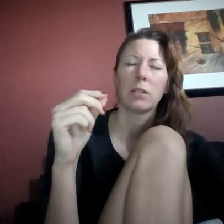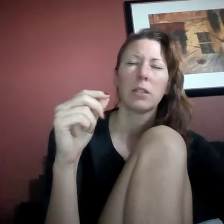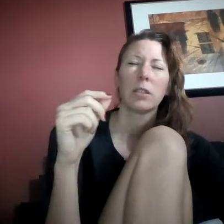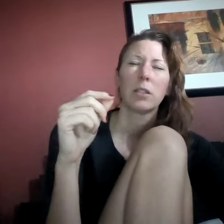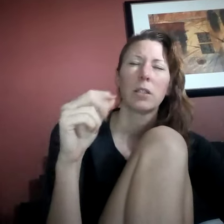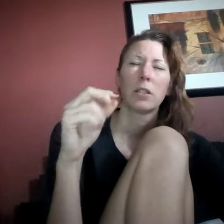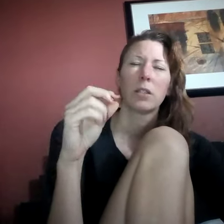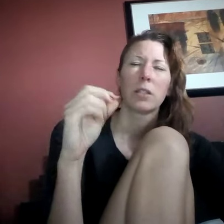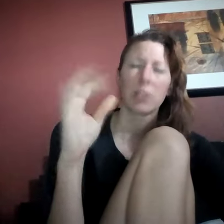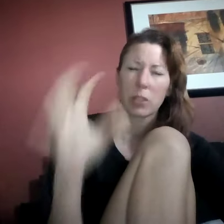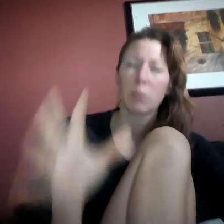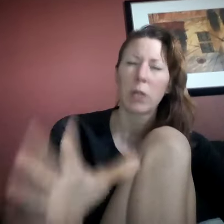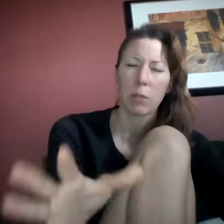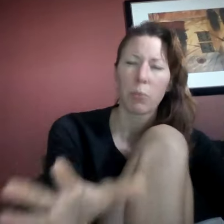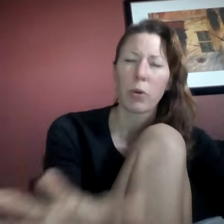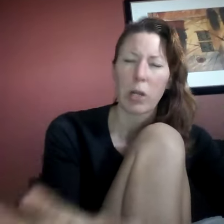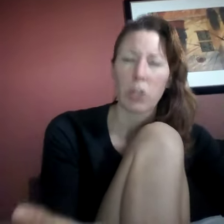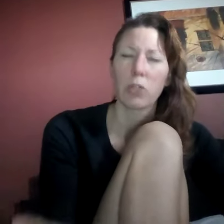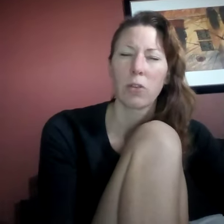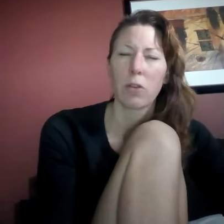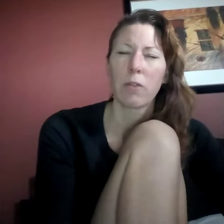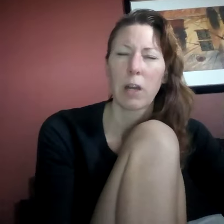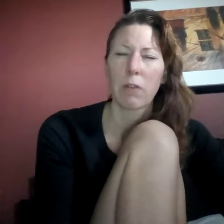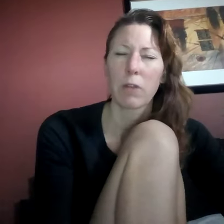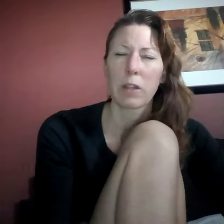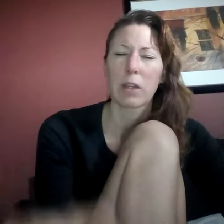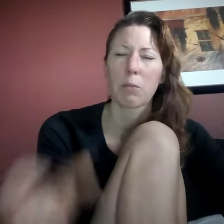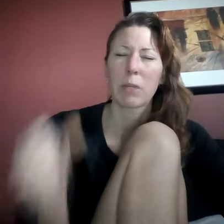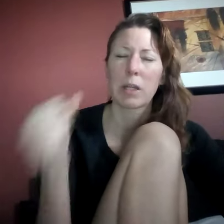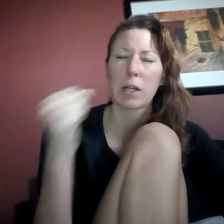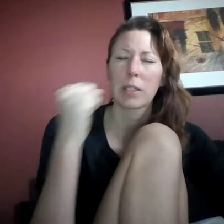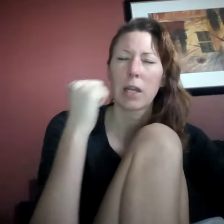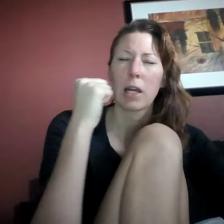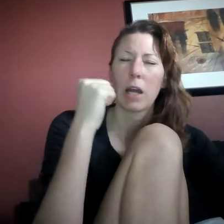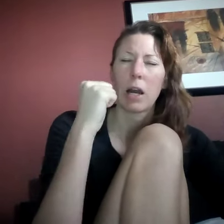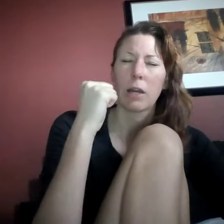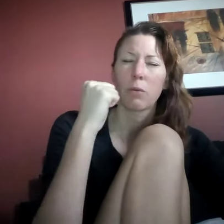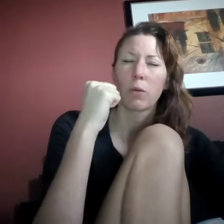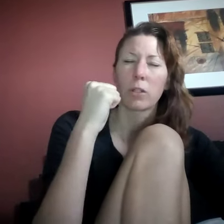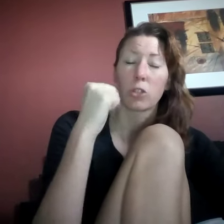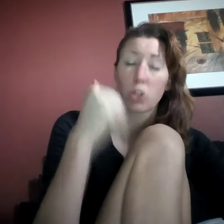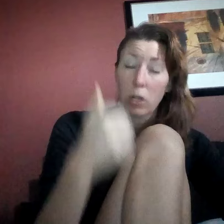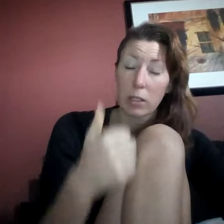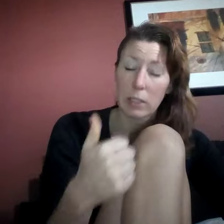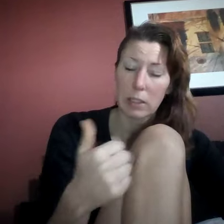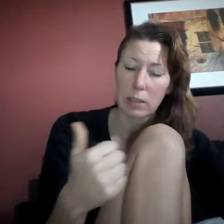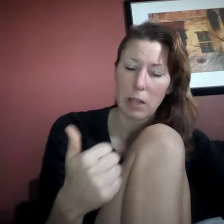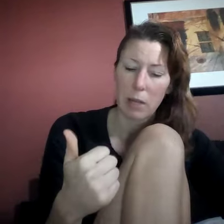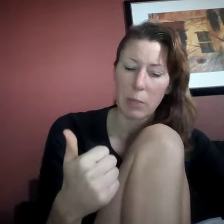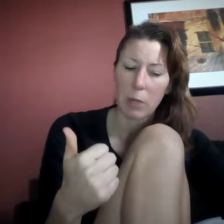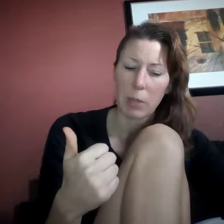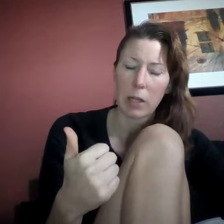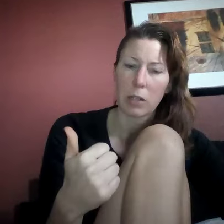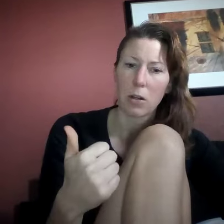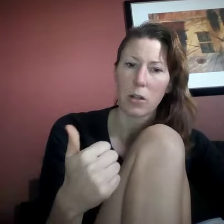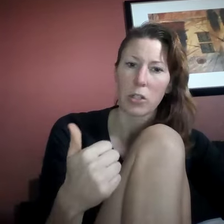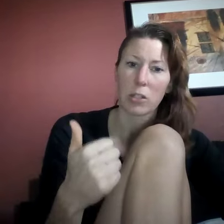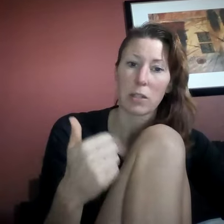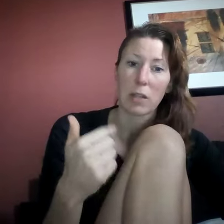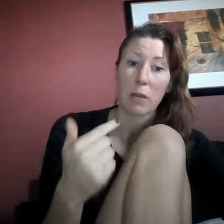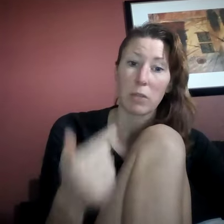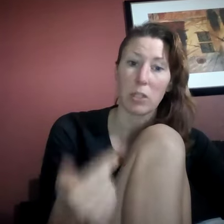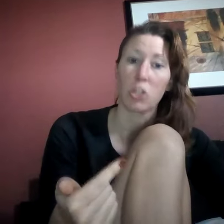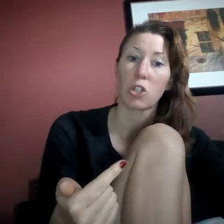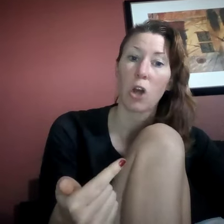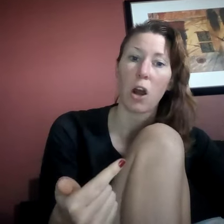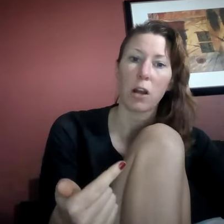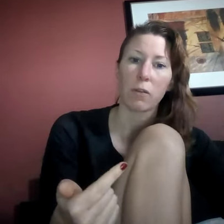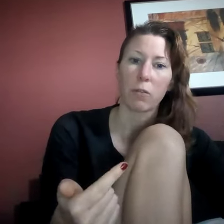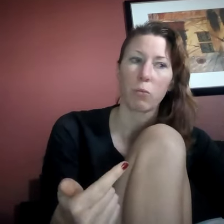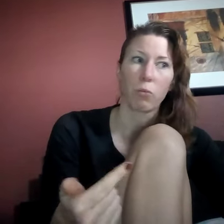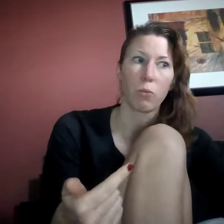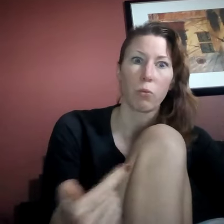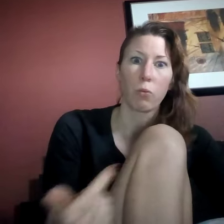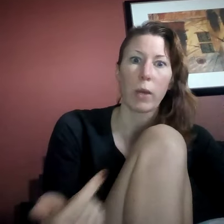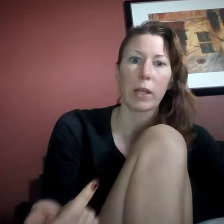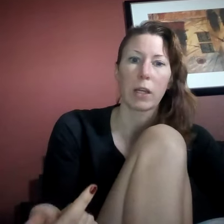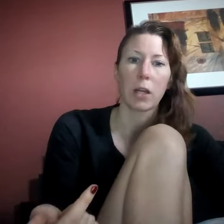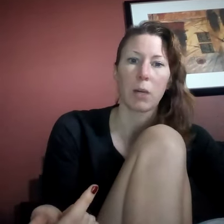I, this is my impression of everything because I, I was drugged at the time coming out of consciousness. I was in shock from waking up